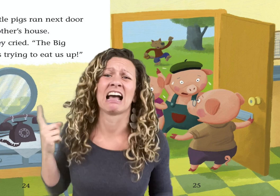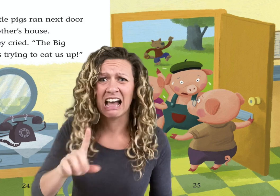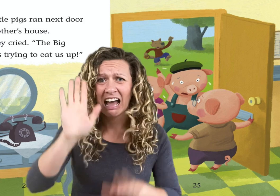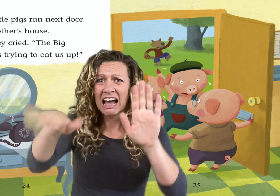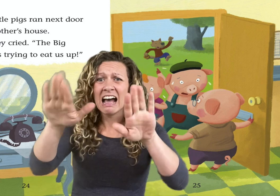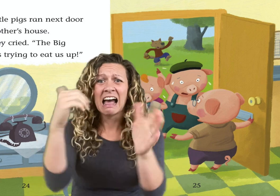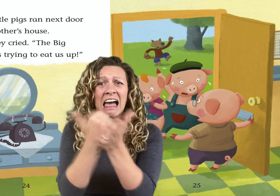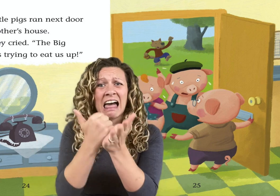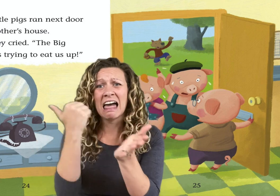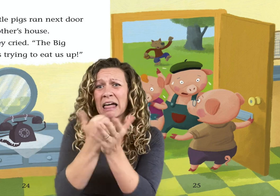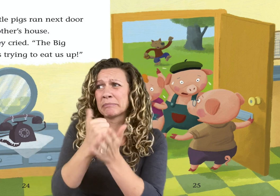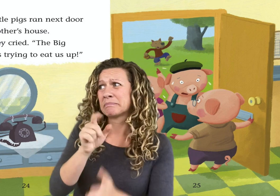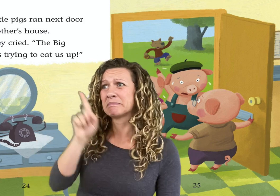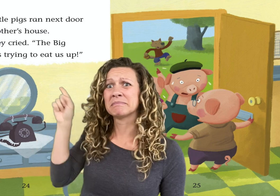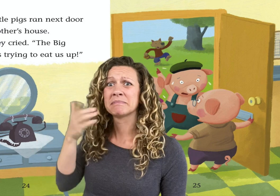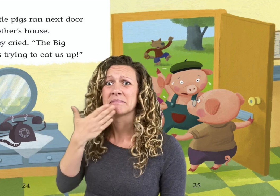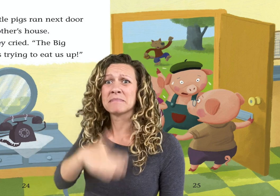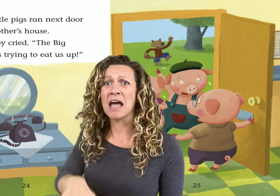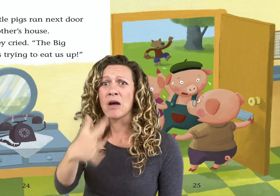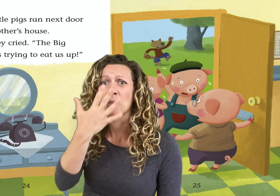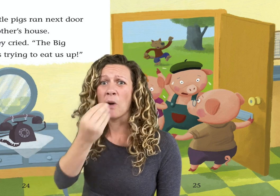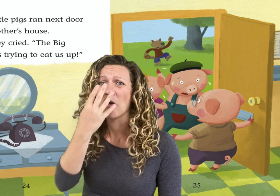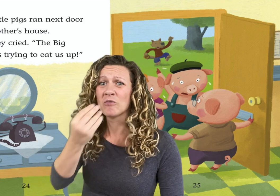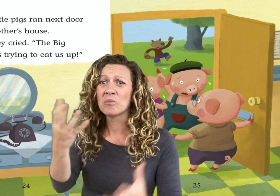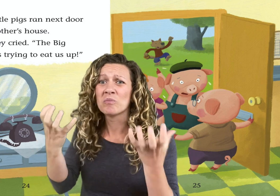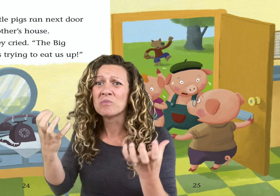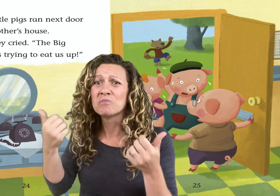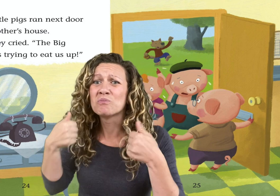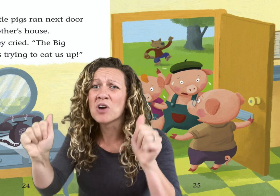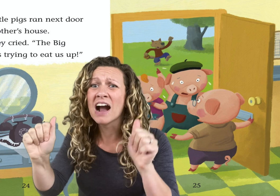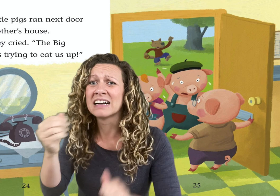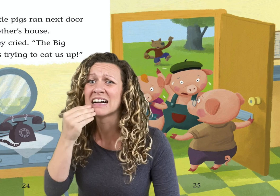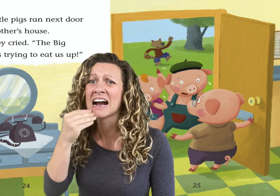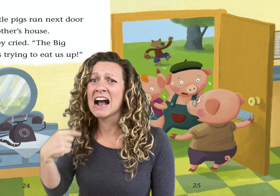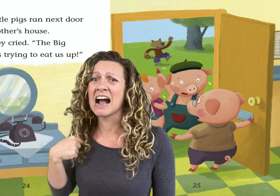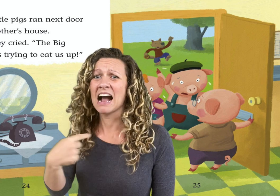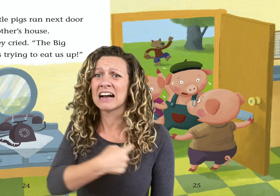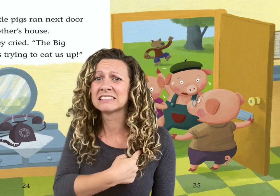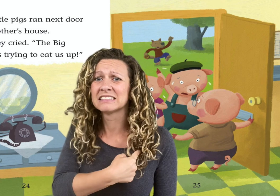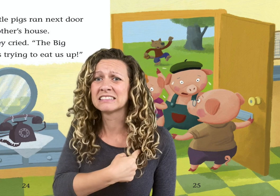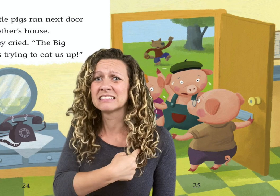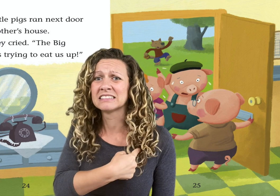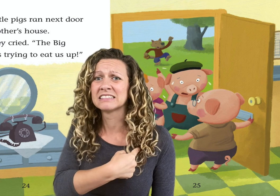Help! they cried. The big bad wolf is trying to eat us up.